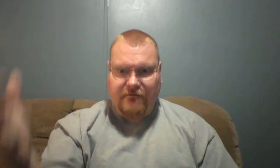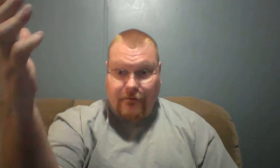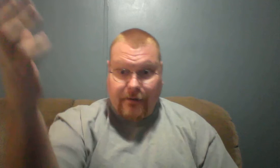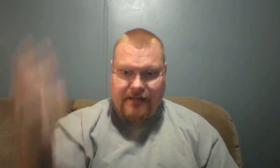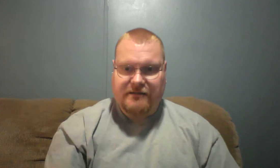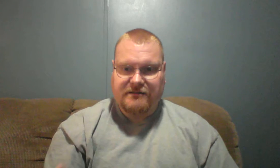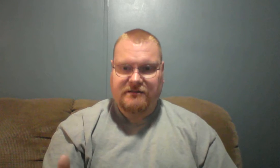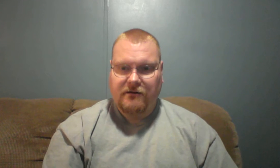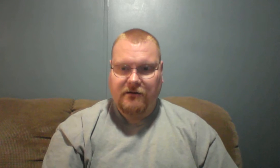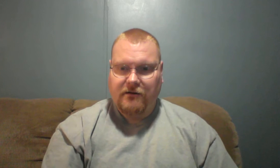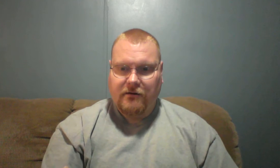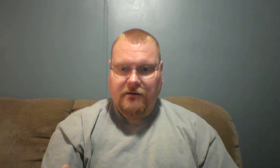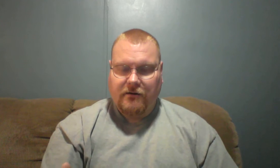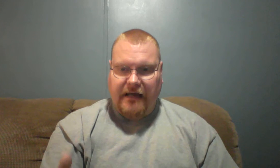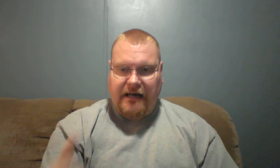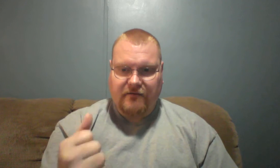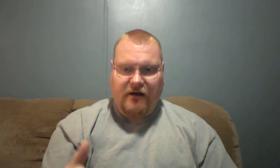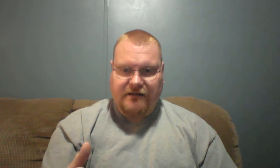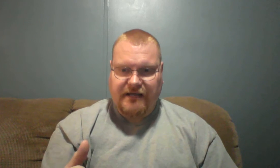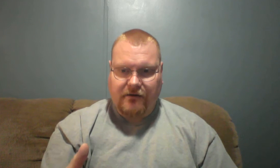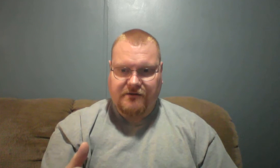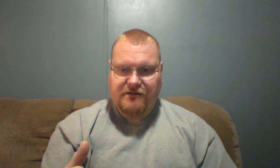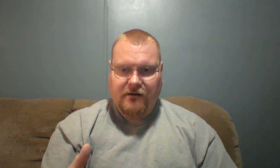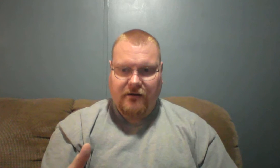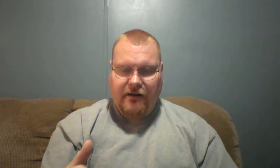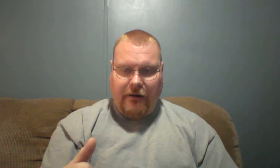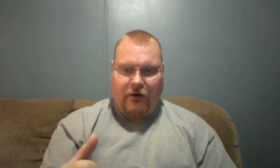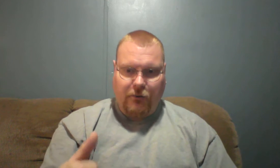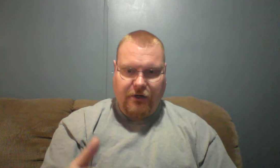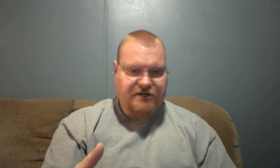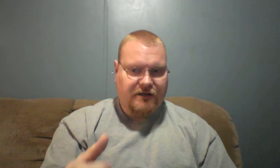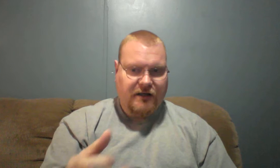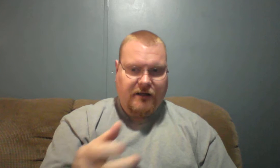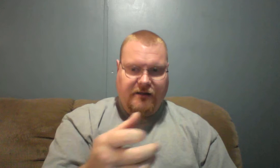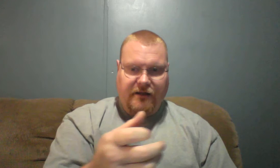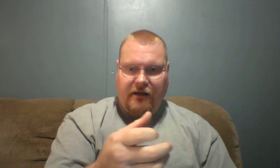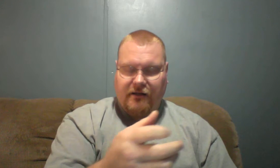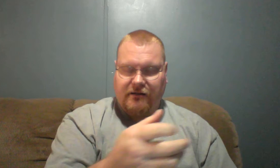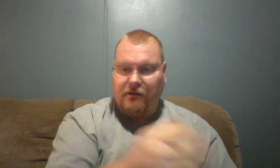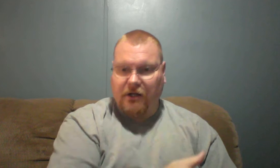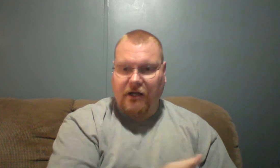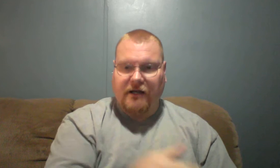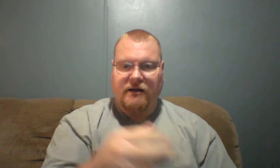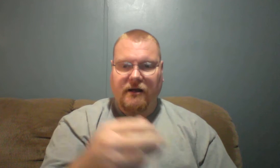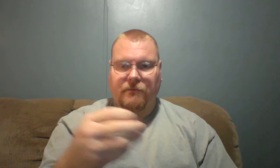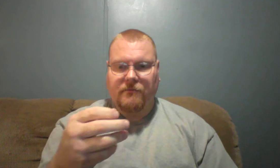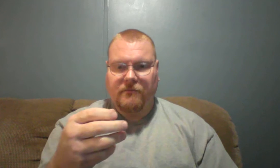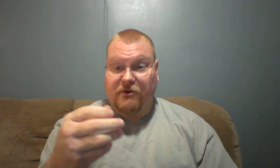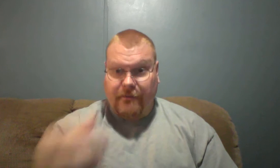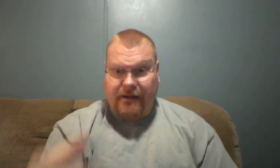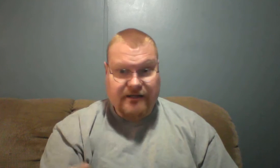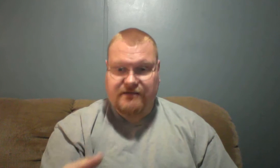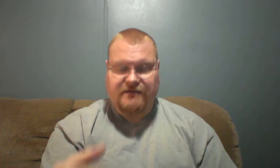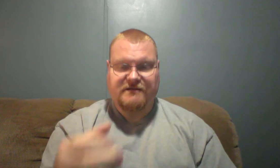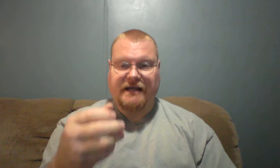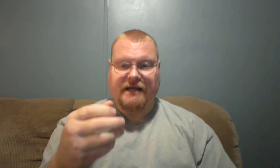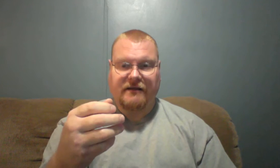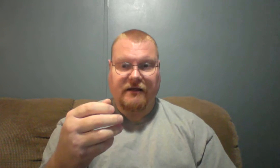repentance out of God's house and we're not preaching the, the blood, not the repentance of sin, the,